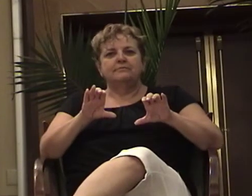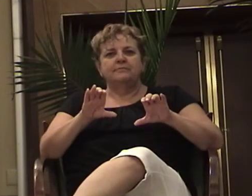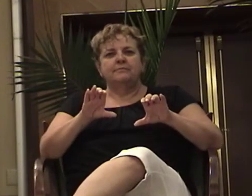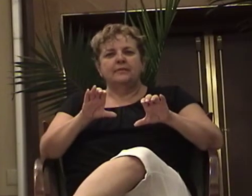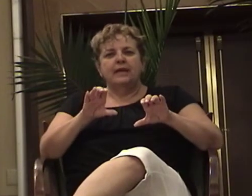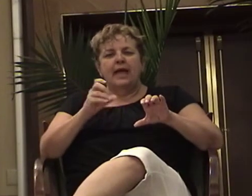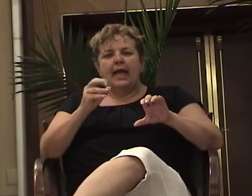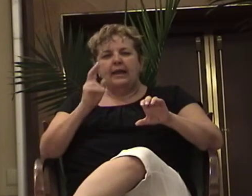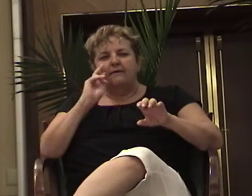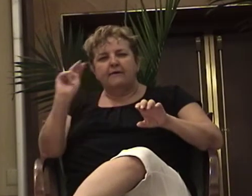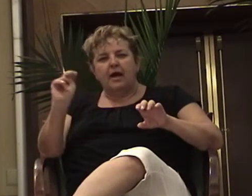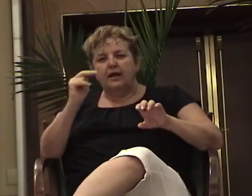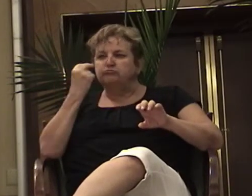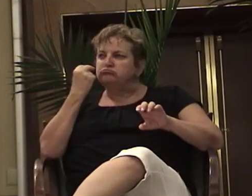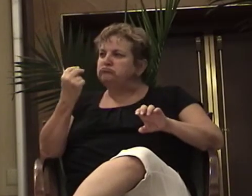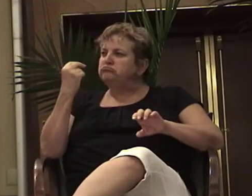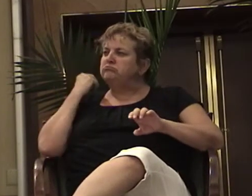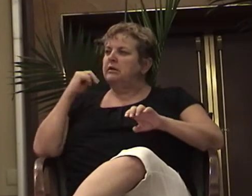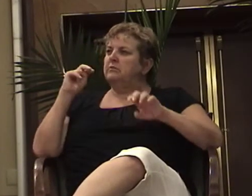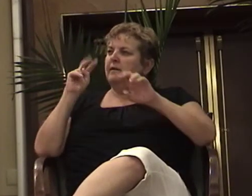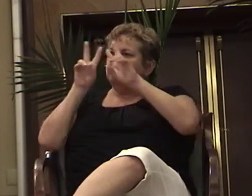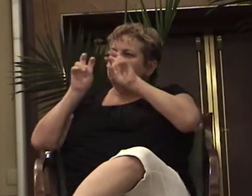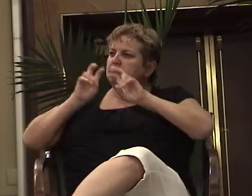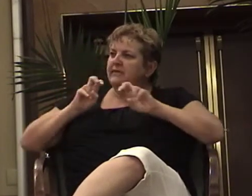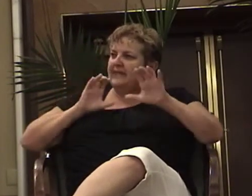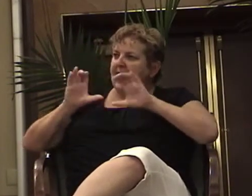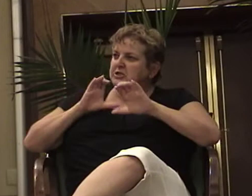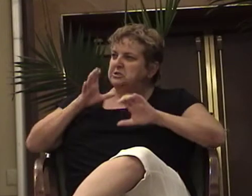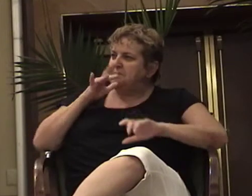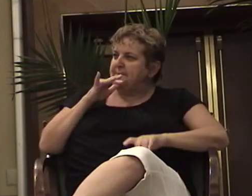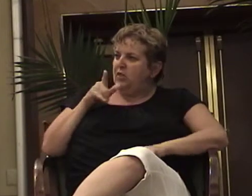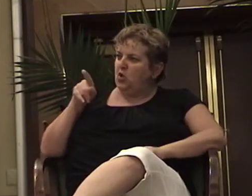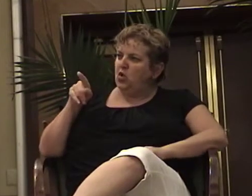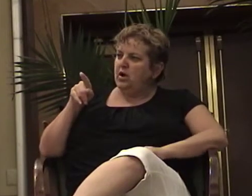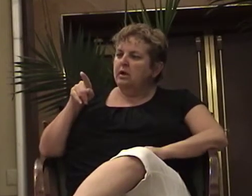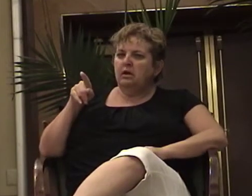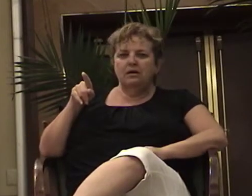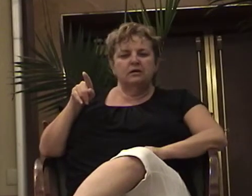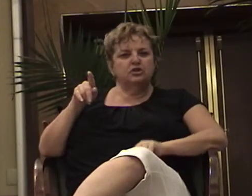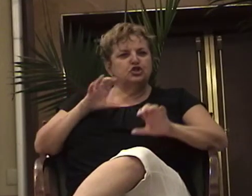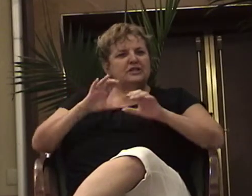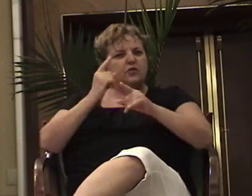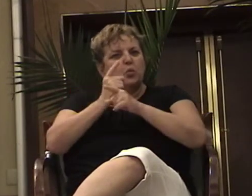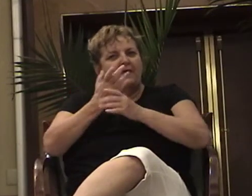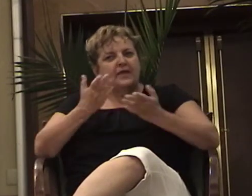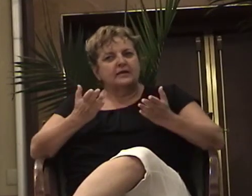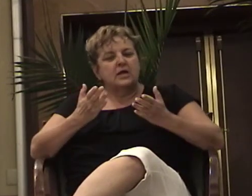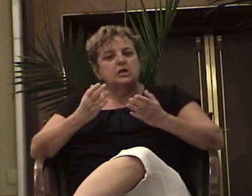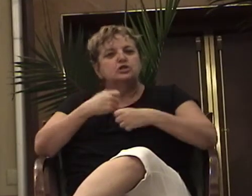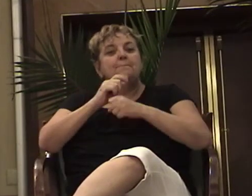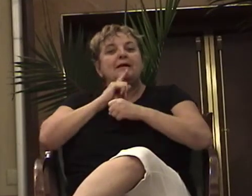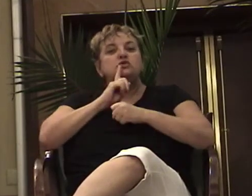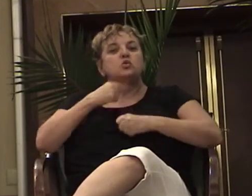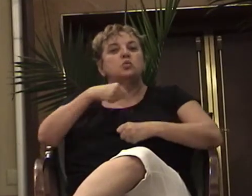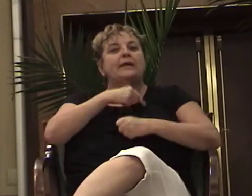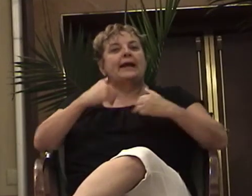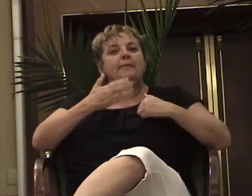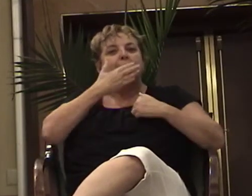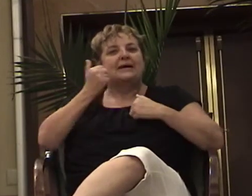she did just right by me. She worked to see that we had the best things in life. So now here I am with